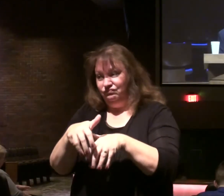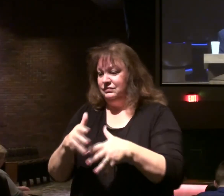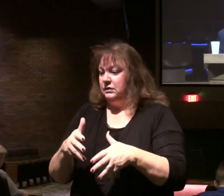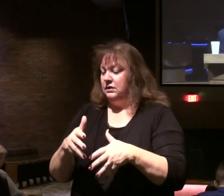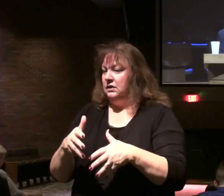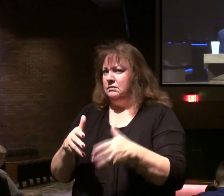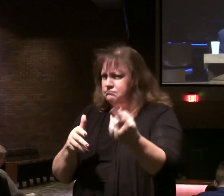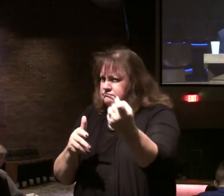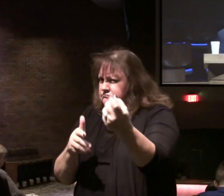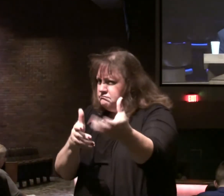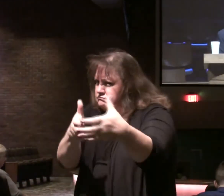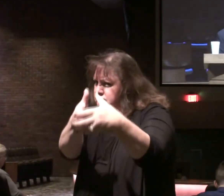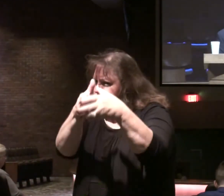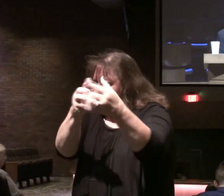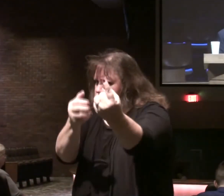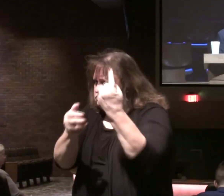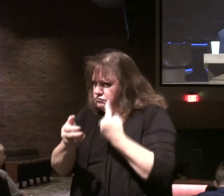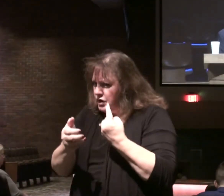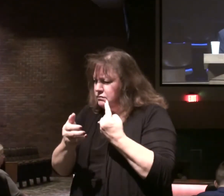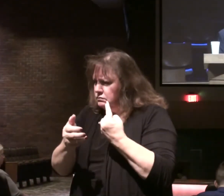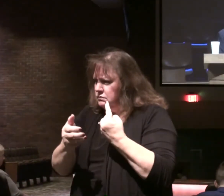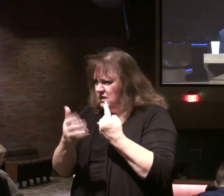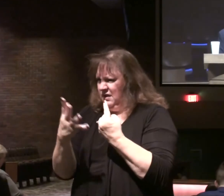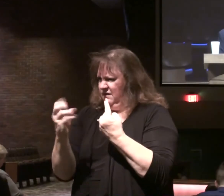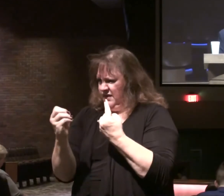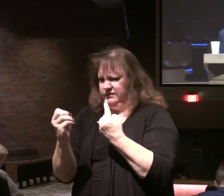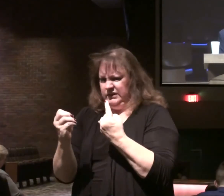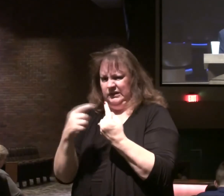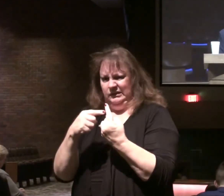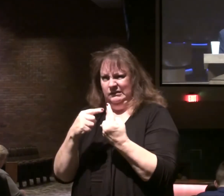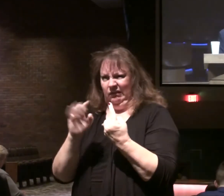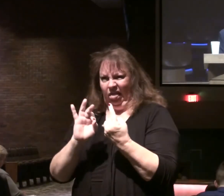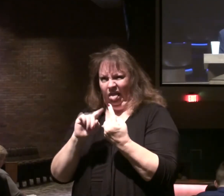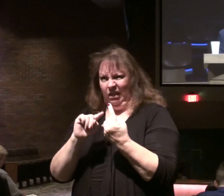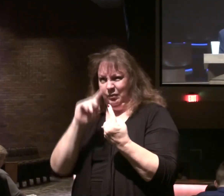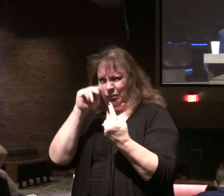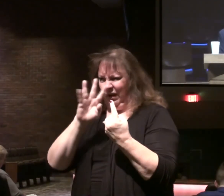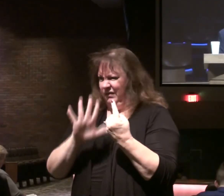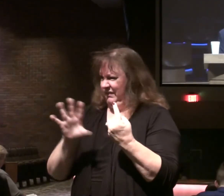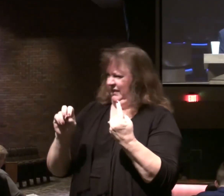You bring Elijah in. That ought to be enough. For one. Spraggling prophet. it.